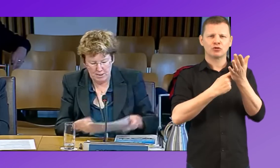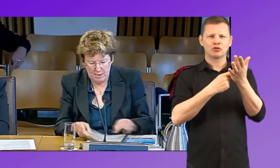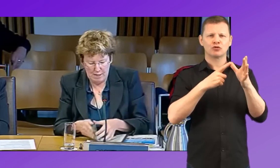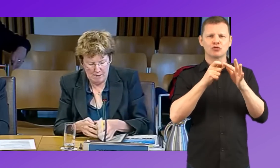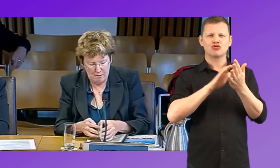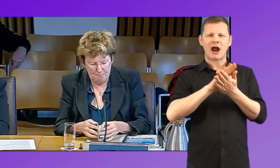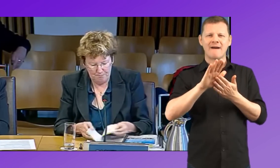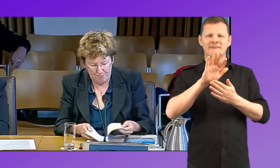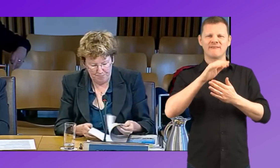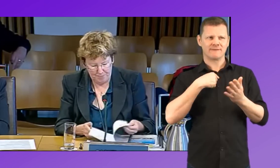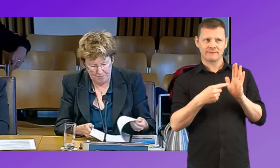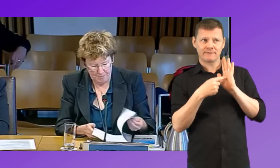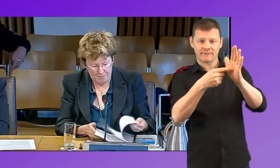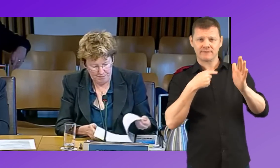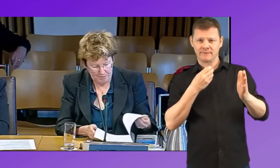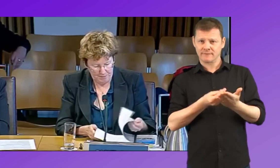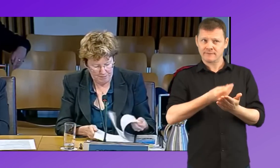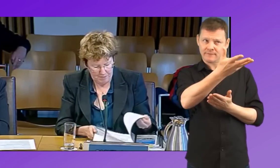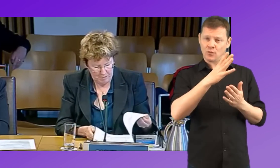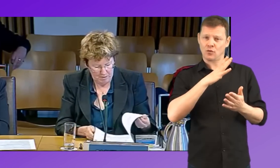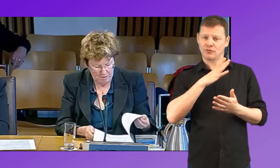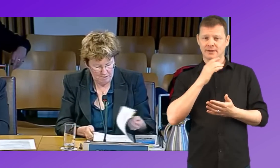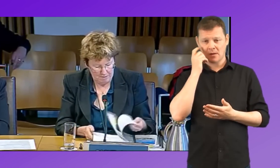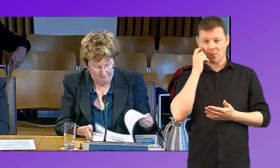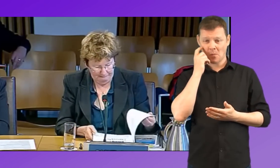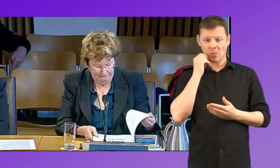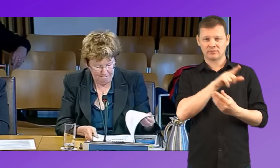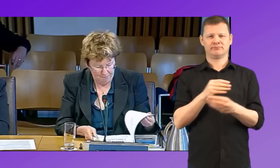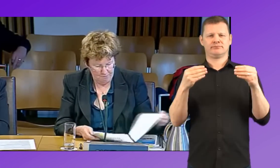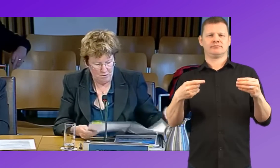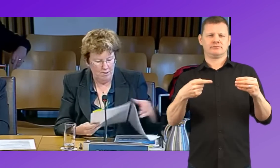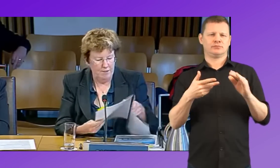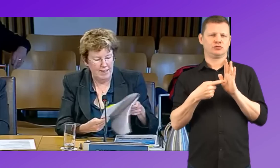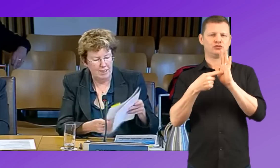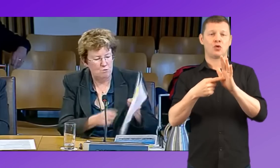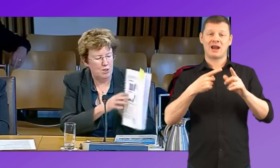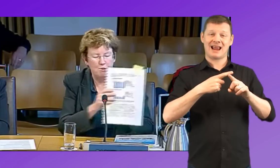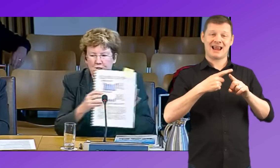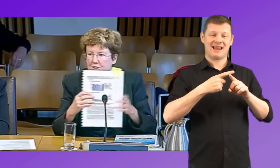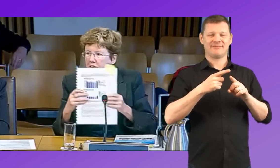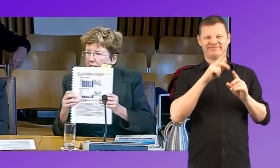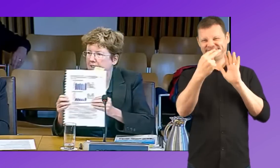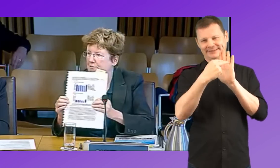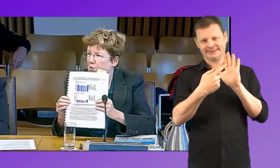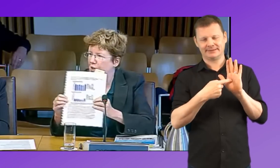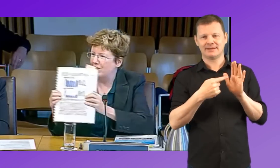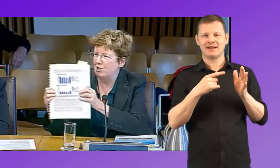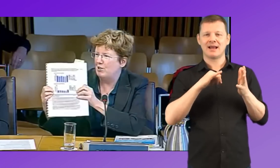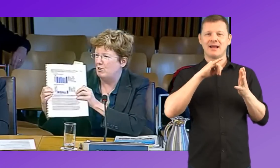the English results at S4. Actually, no, you